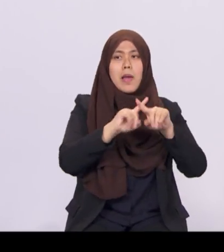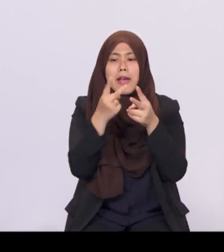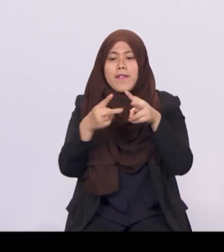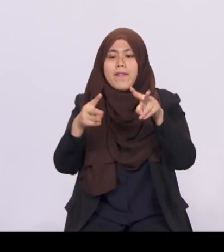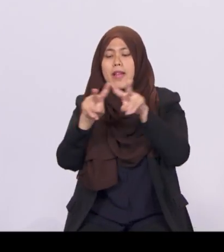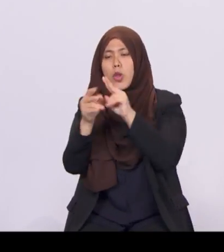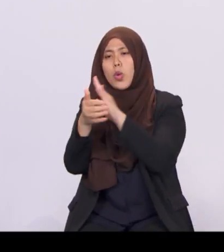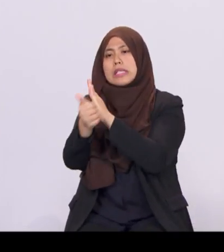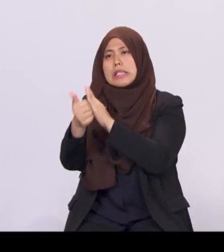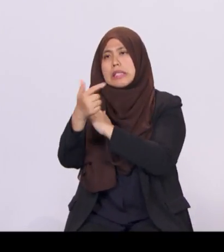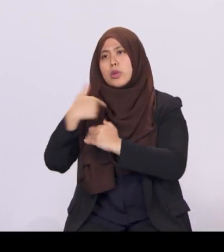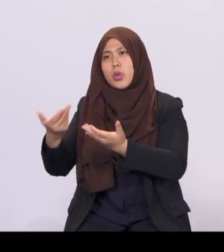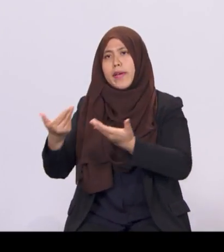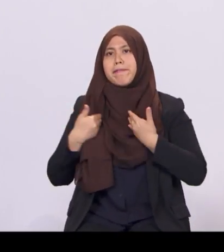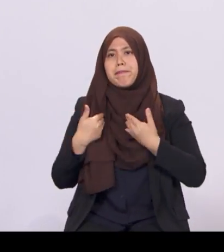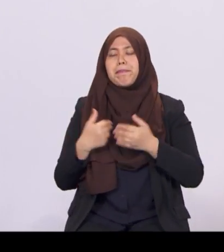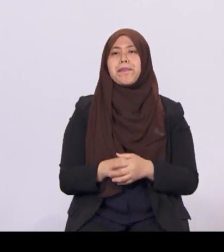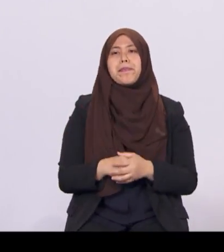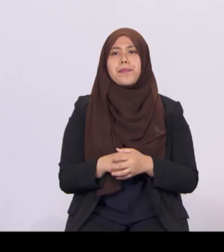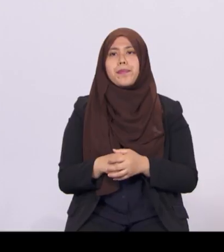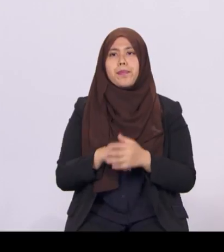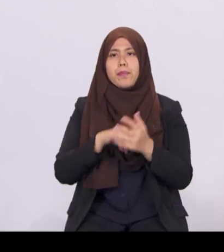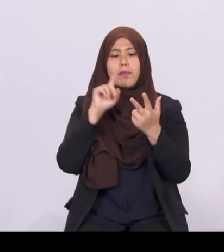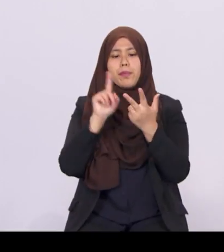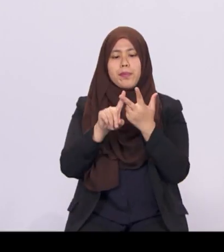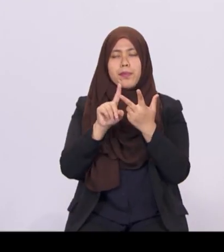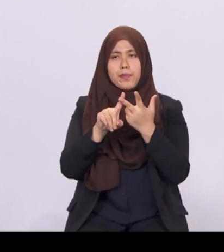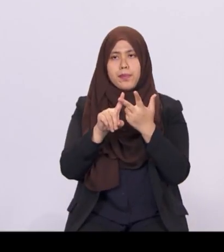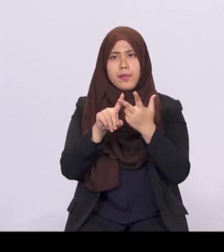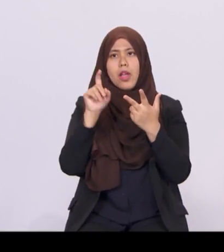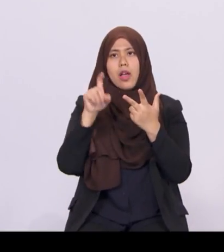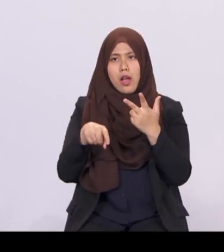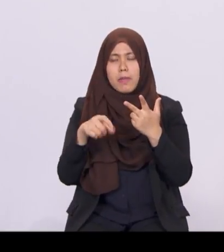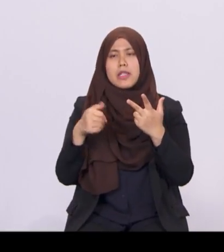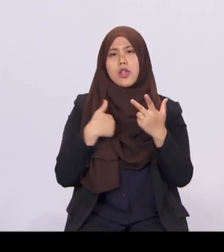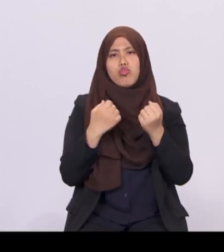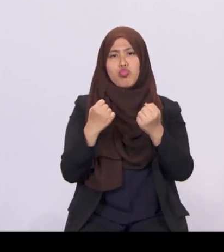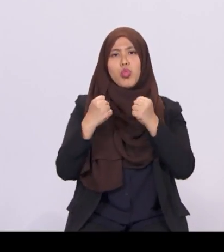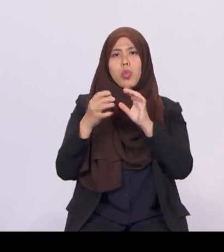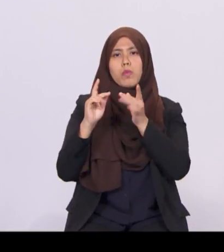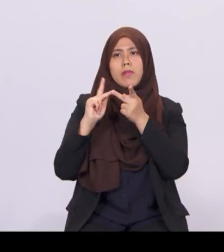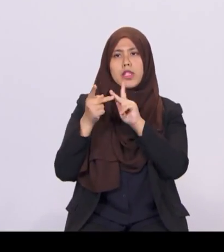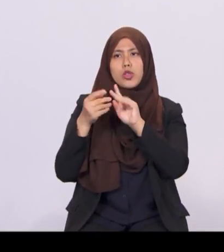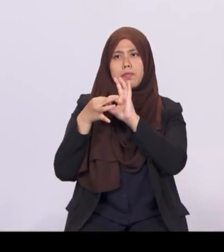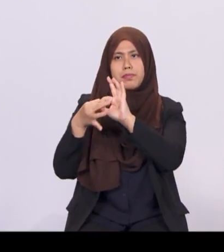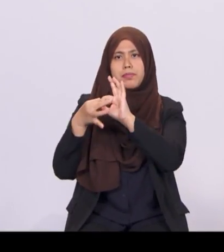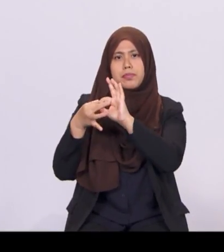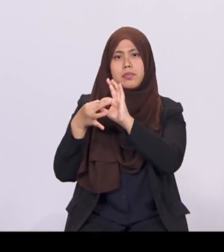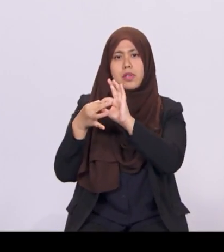bring. Third, we must forge strong partnerships, both locally and abroad,